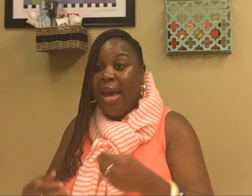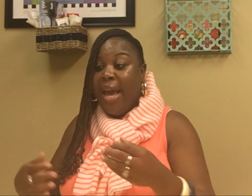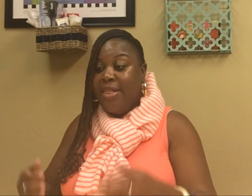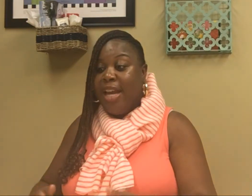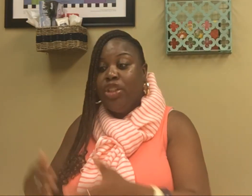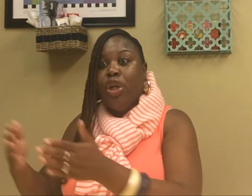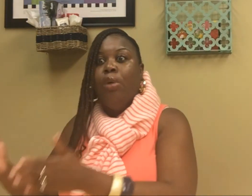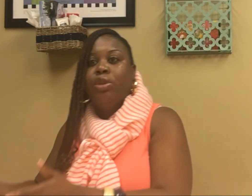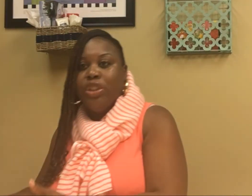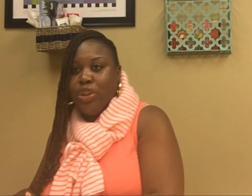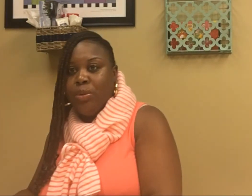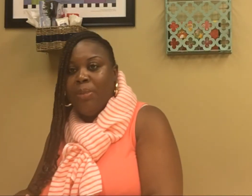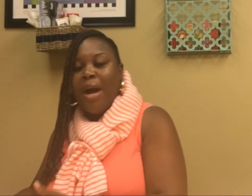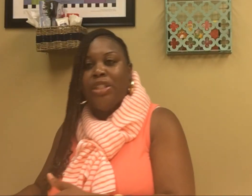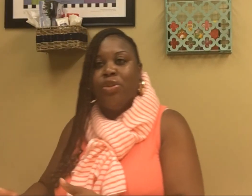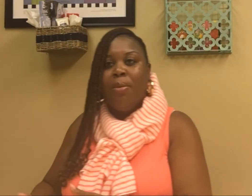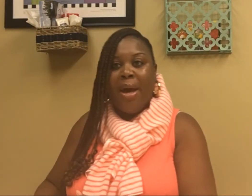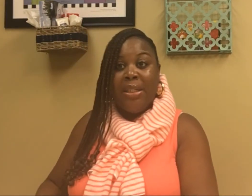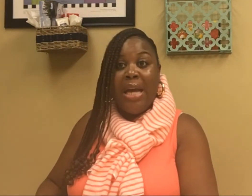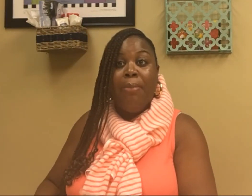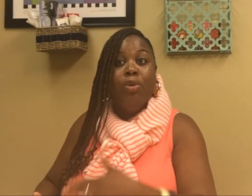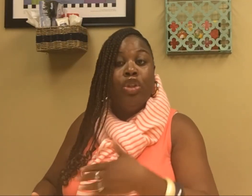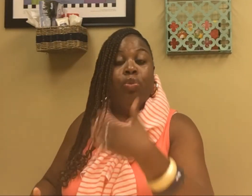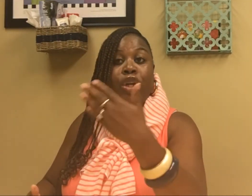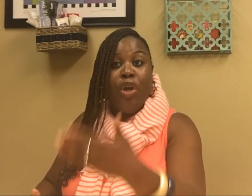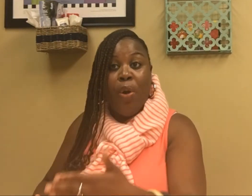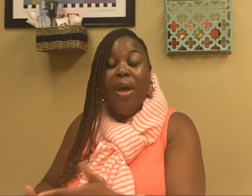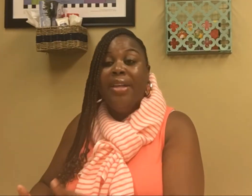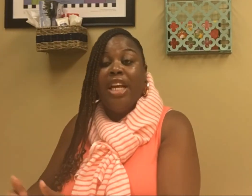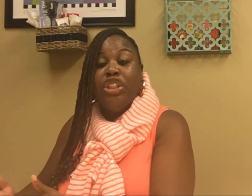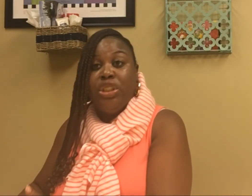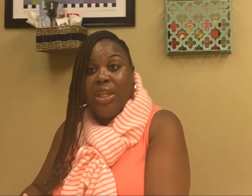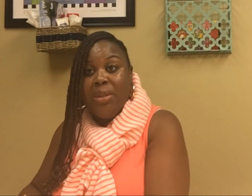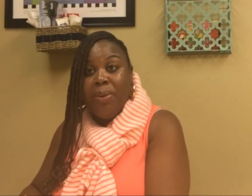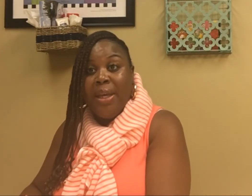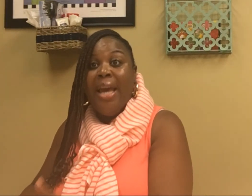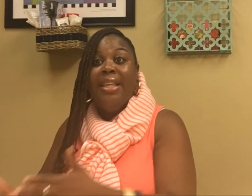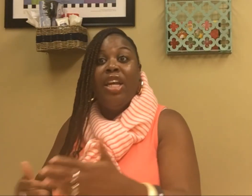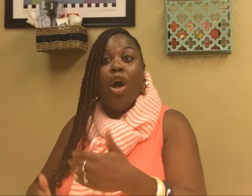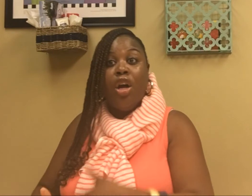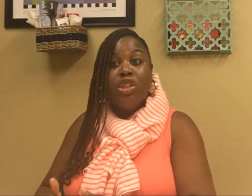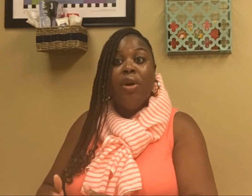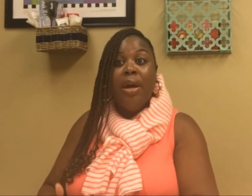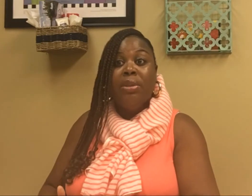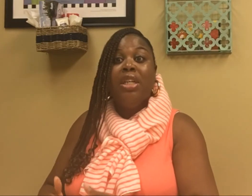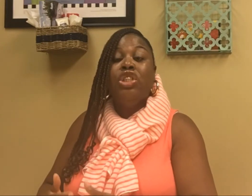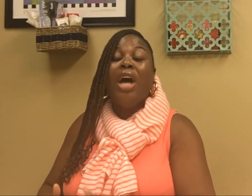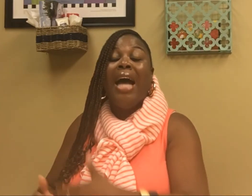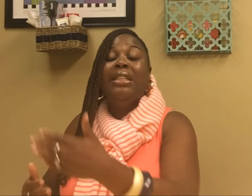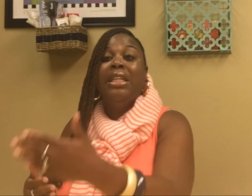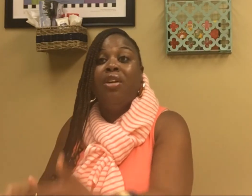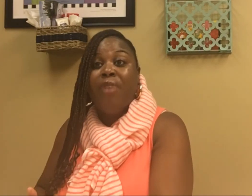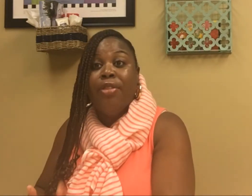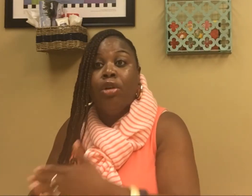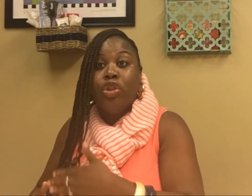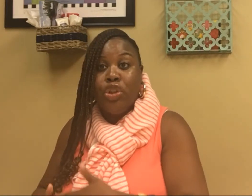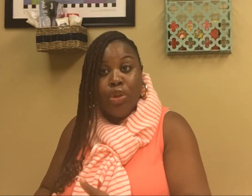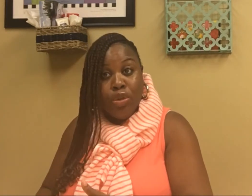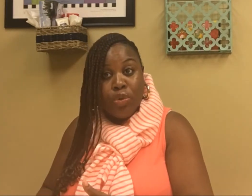and they don't do it by a certain amount of time in which we know they should be, then it also helps us to identify those children